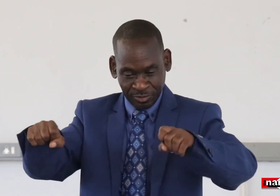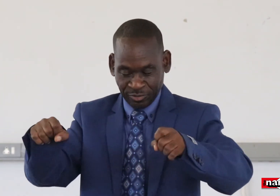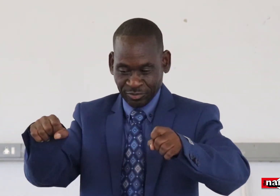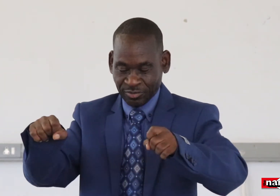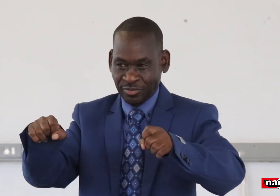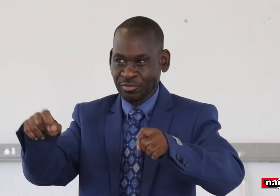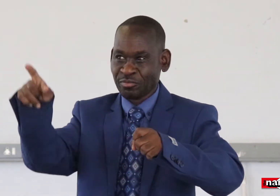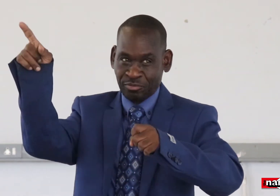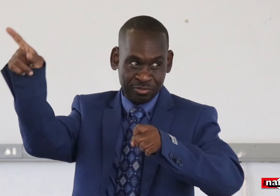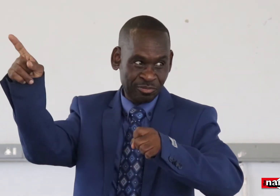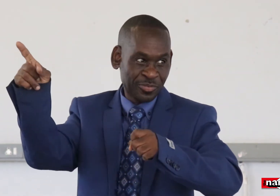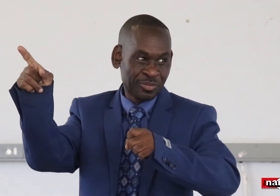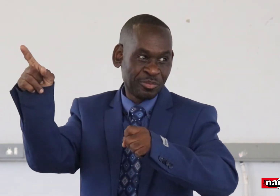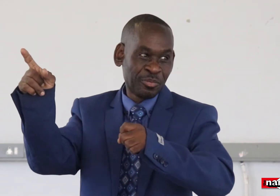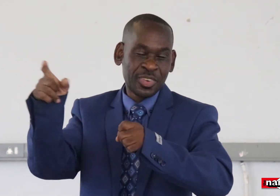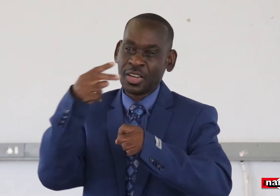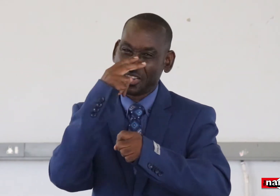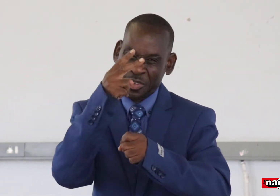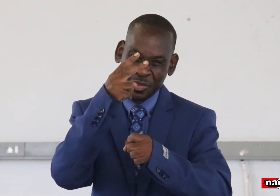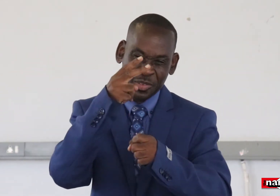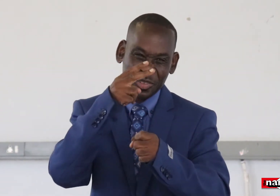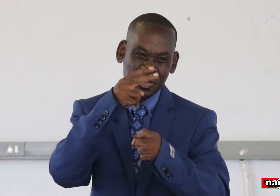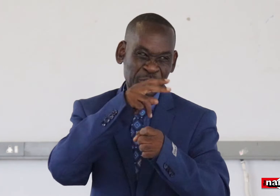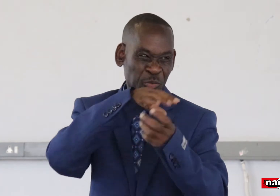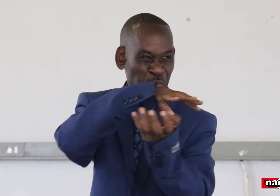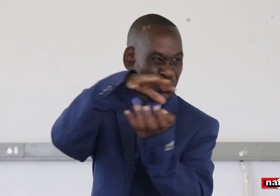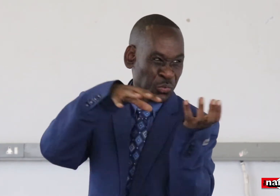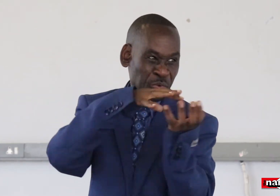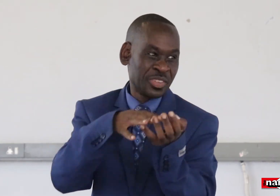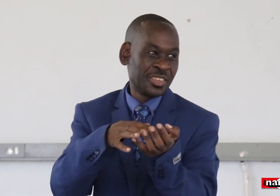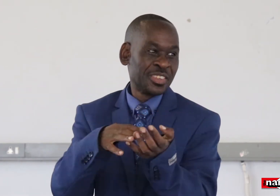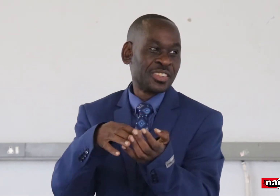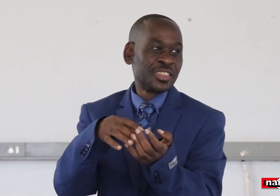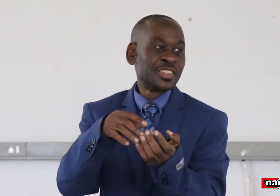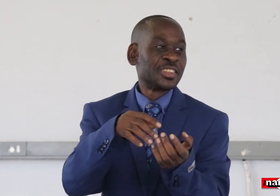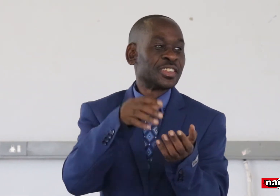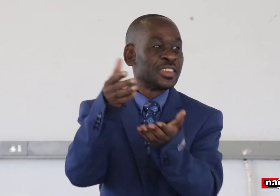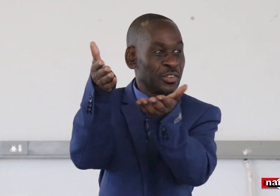minister, Alexia, saw that there is a lot of confusion.